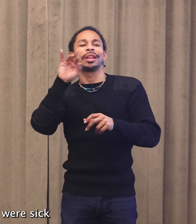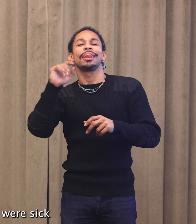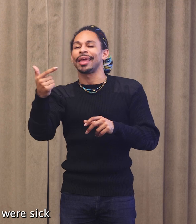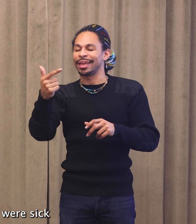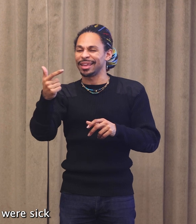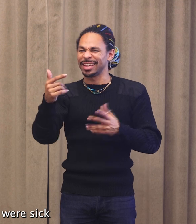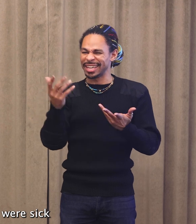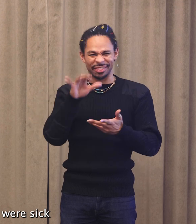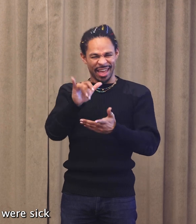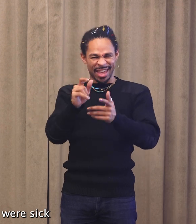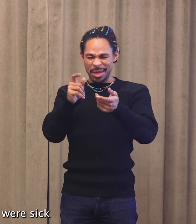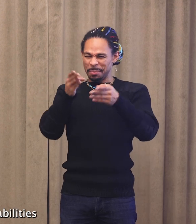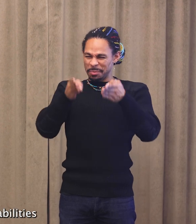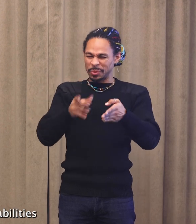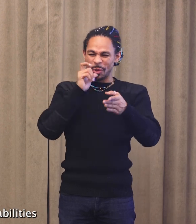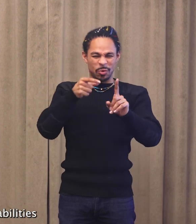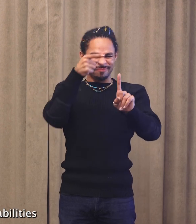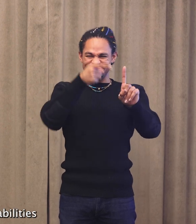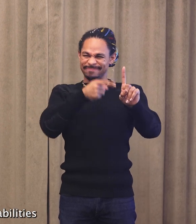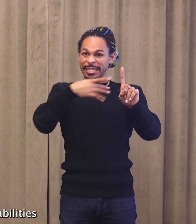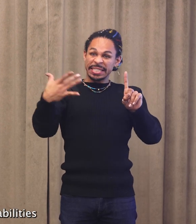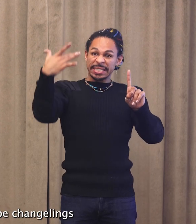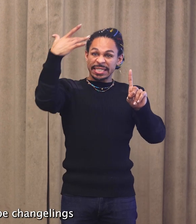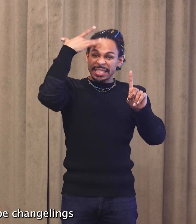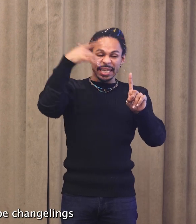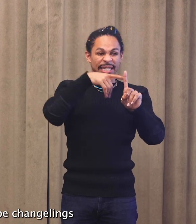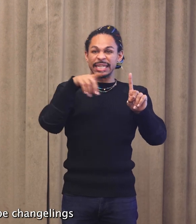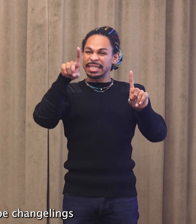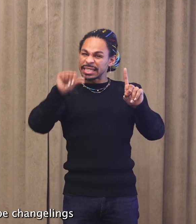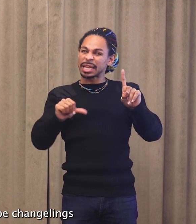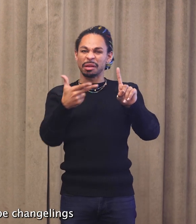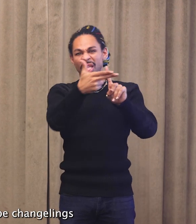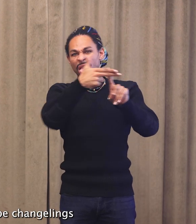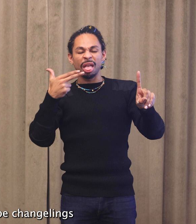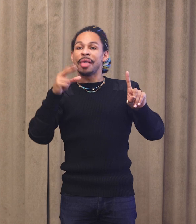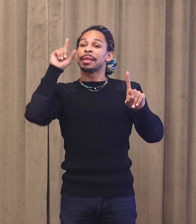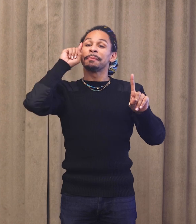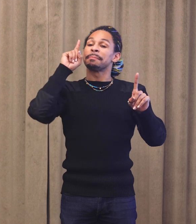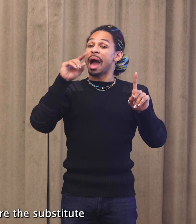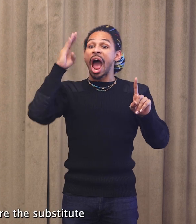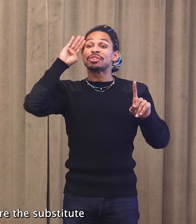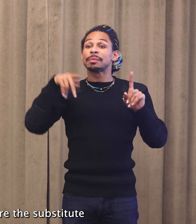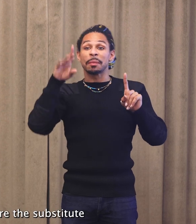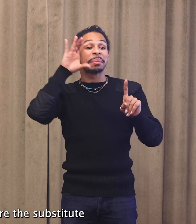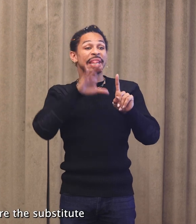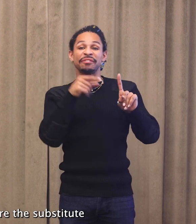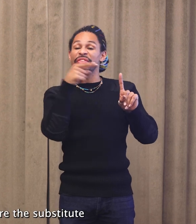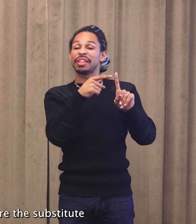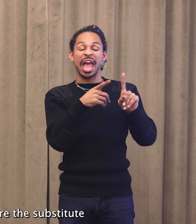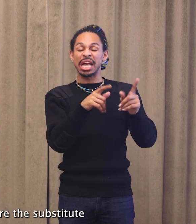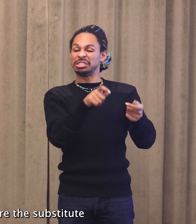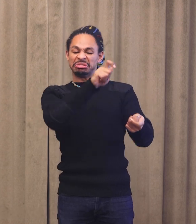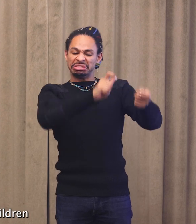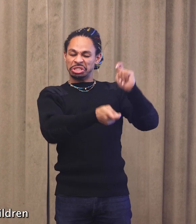history, children who were sick or had disabilities were believed to be changelings, and changelings were